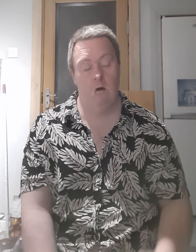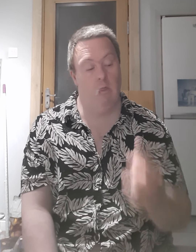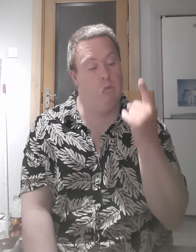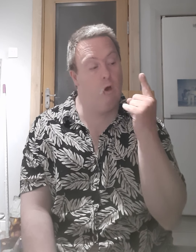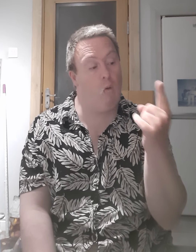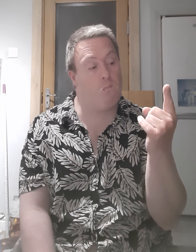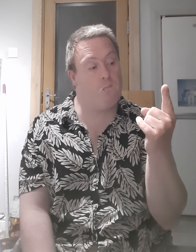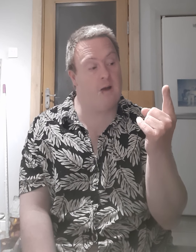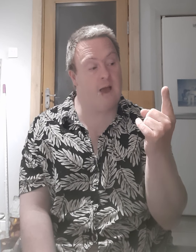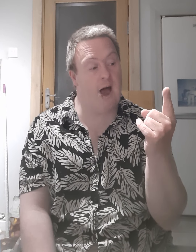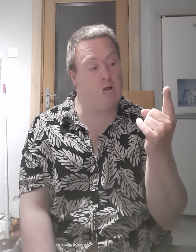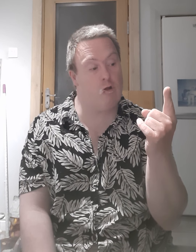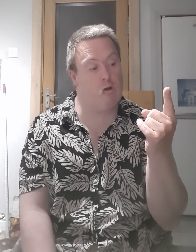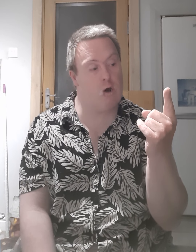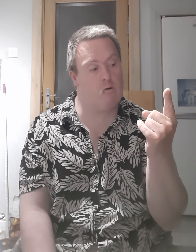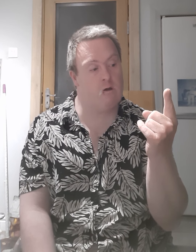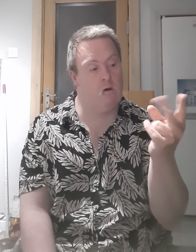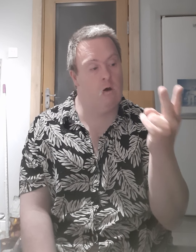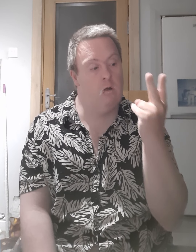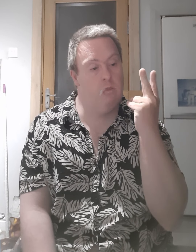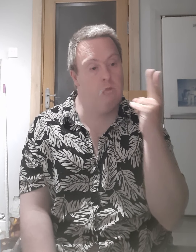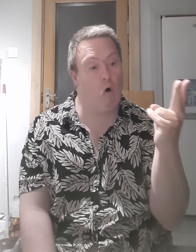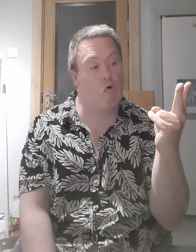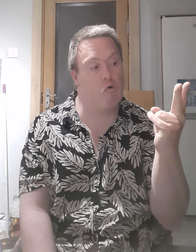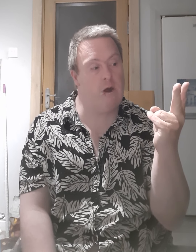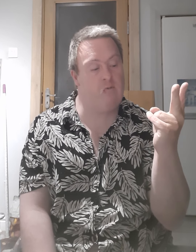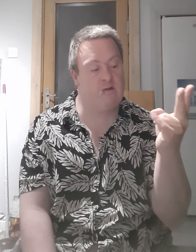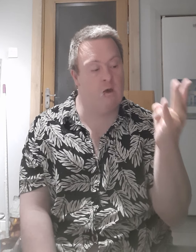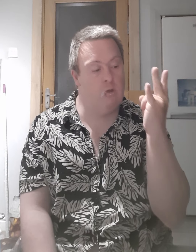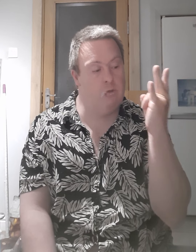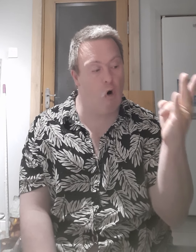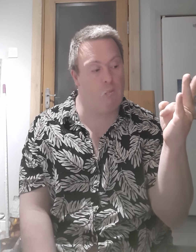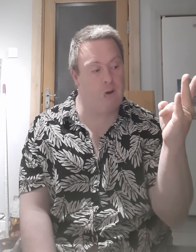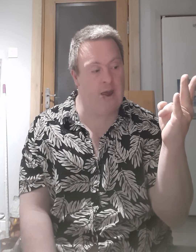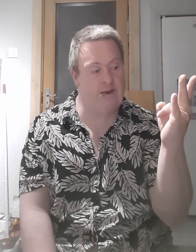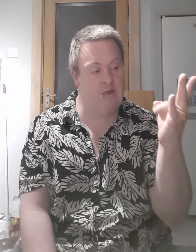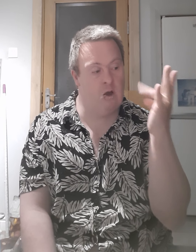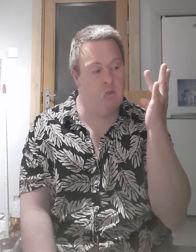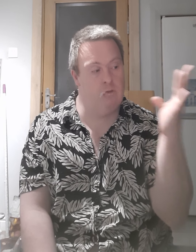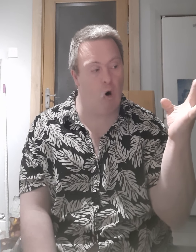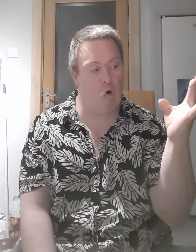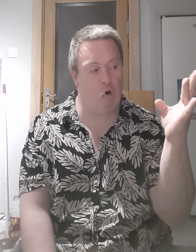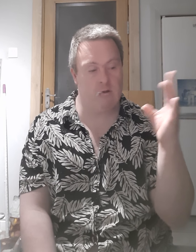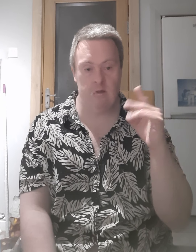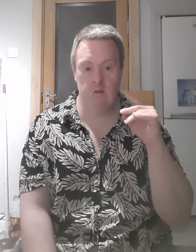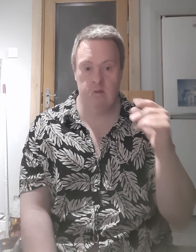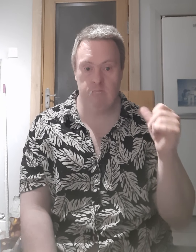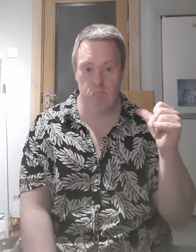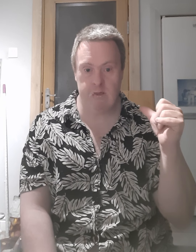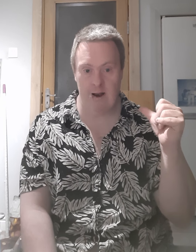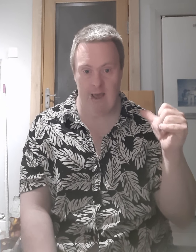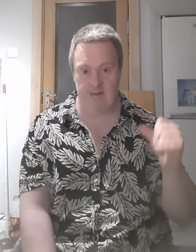no bad attitude no griefs no breaking no hurting with the lessons